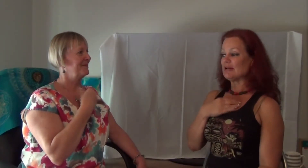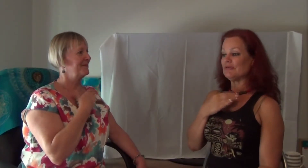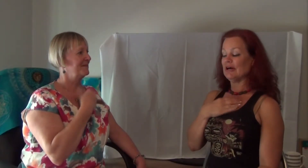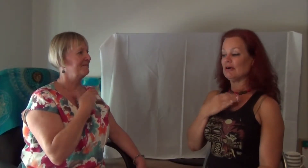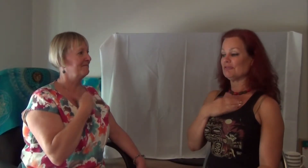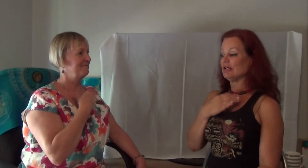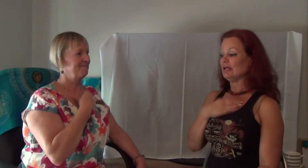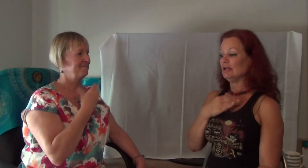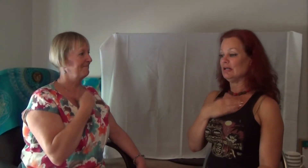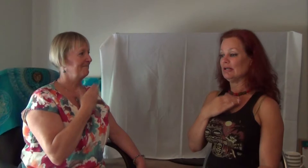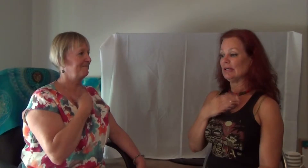safe enough.